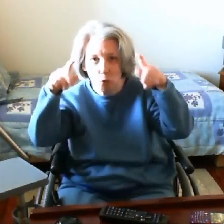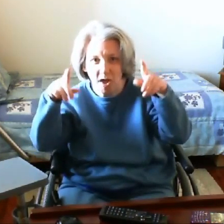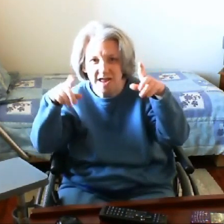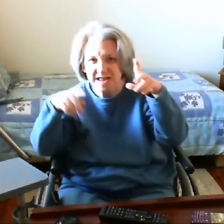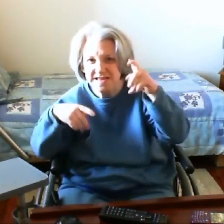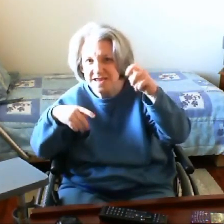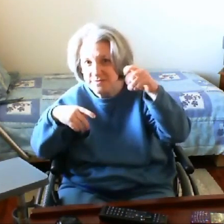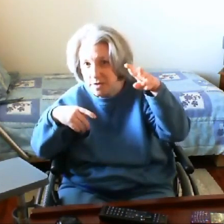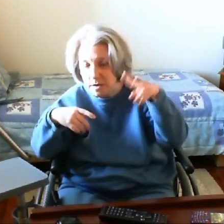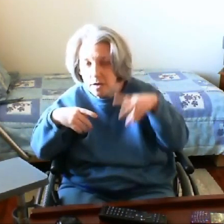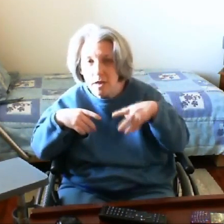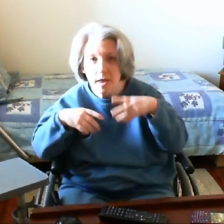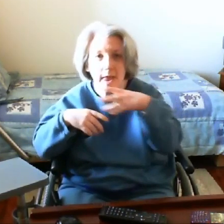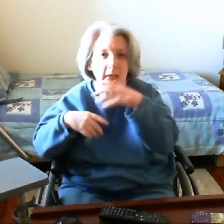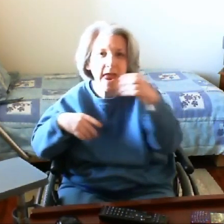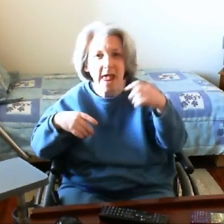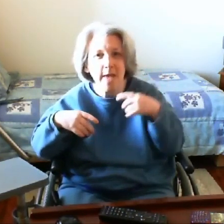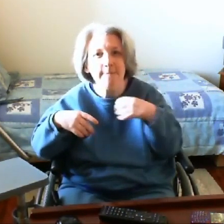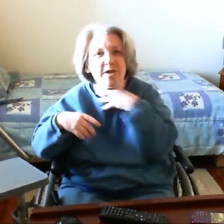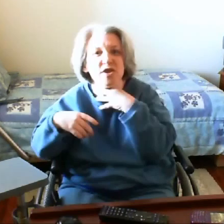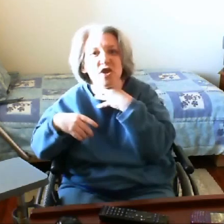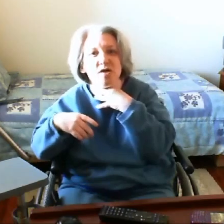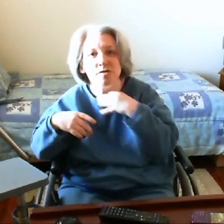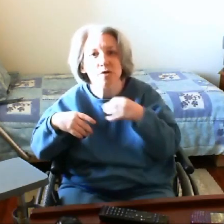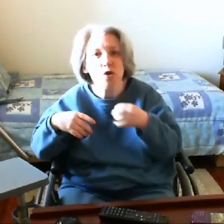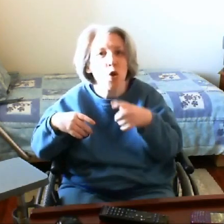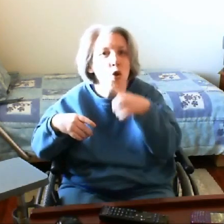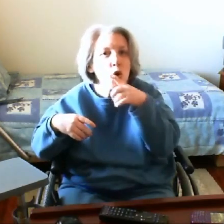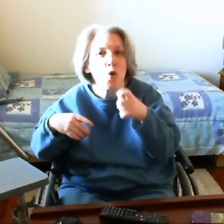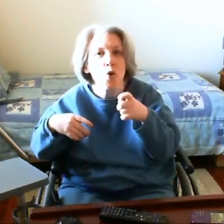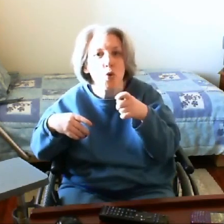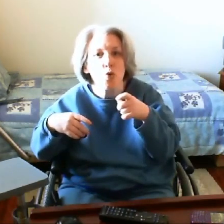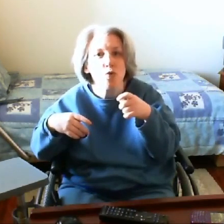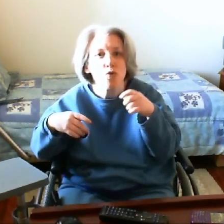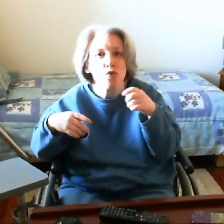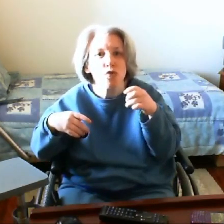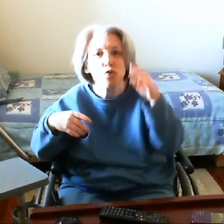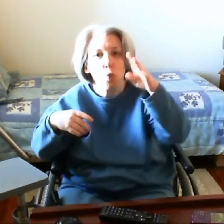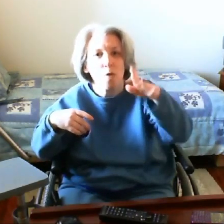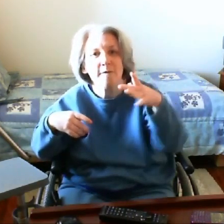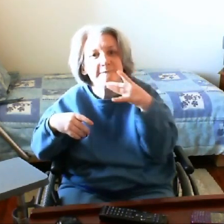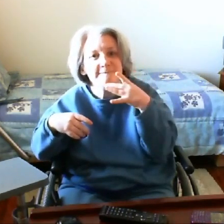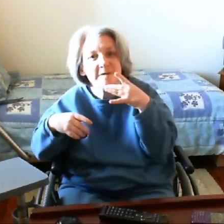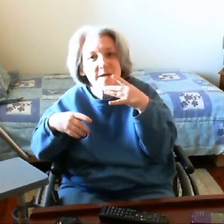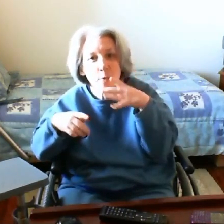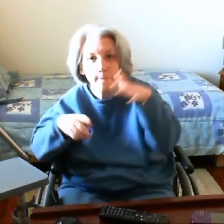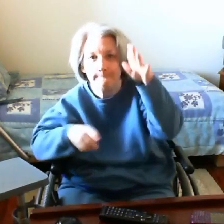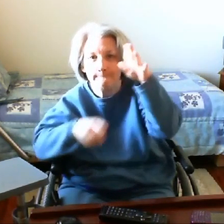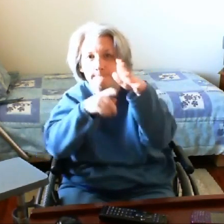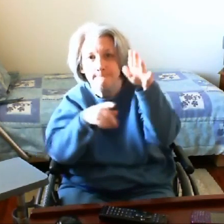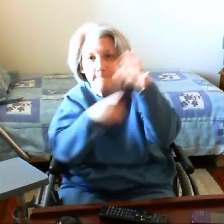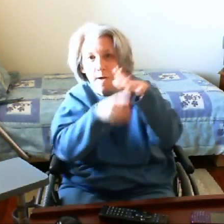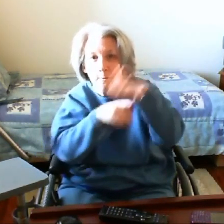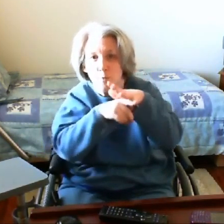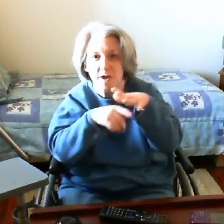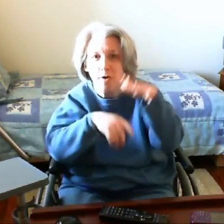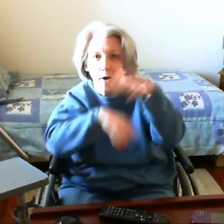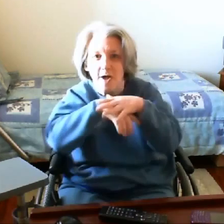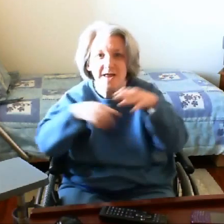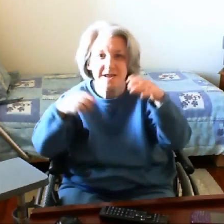lips And you're probably going to And if you want love